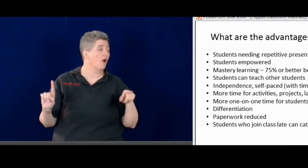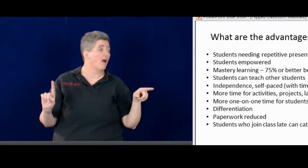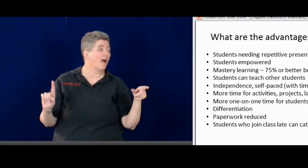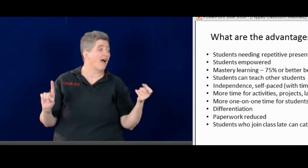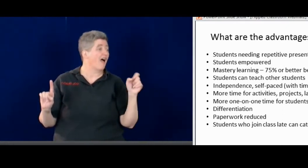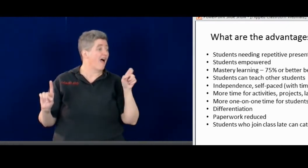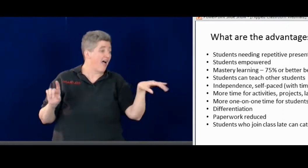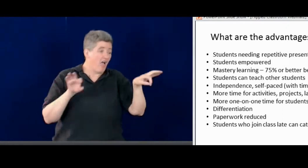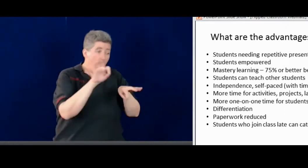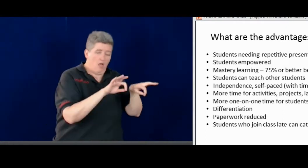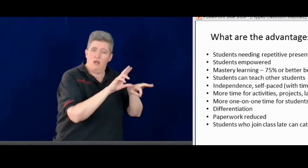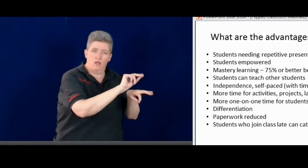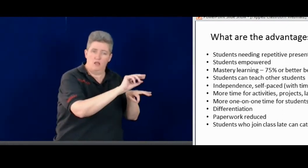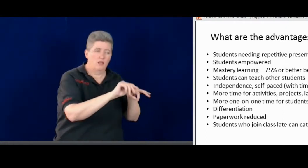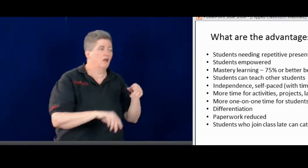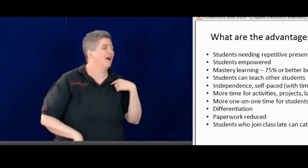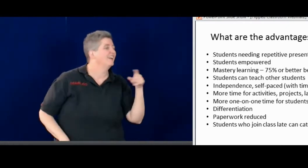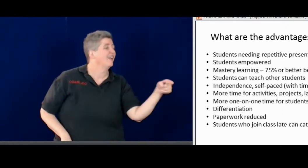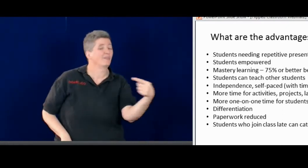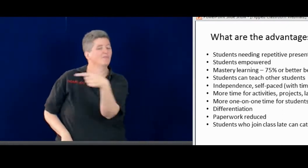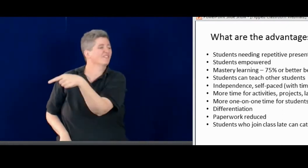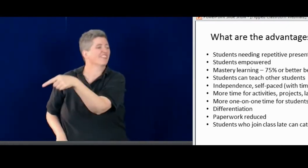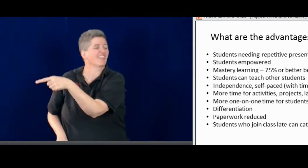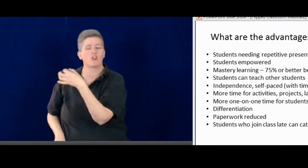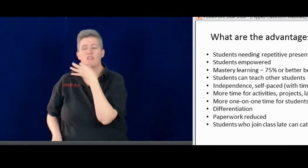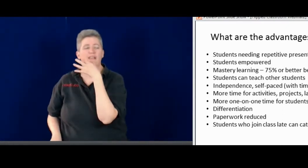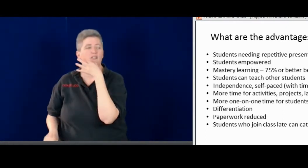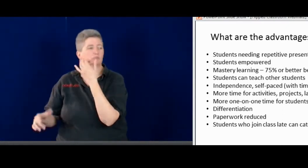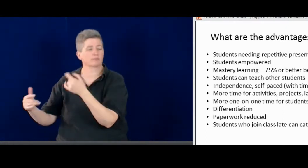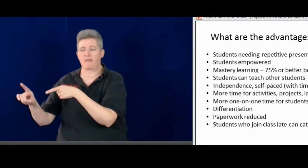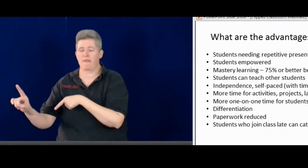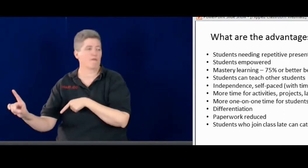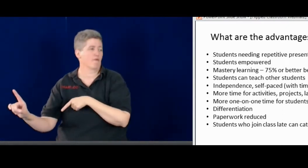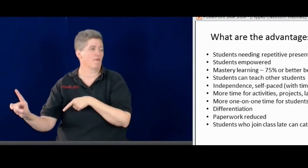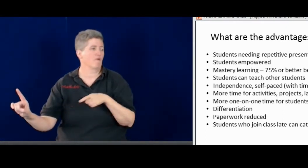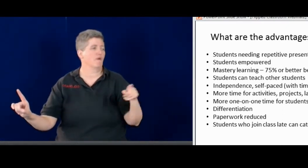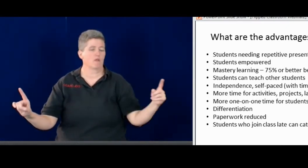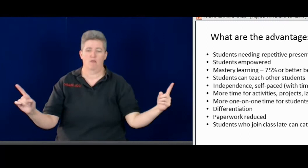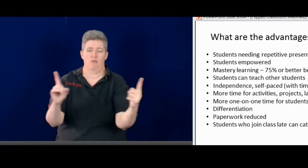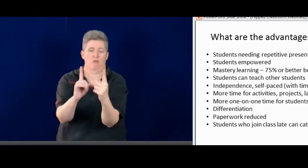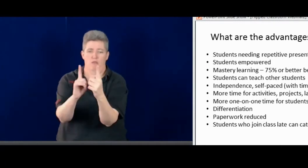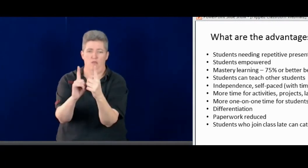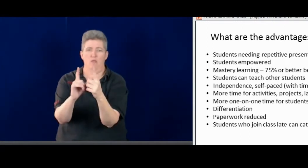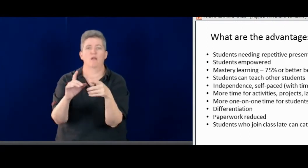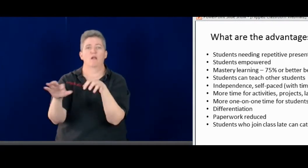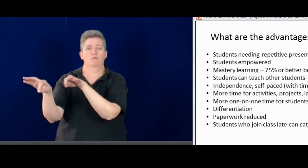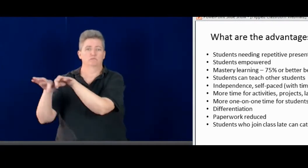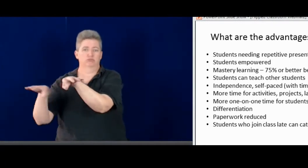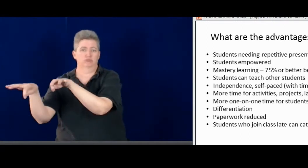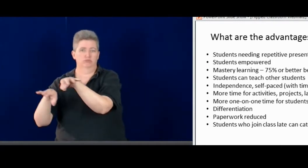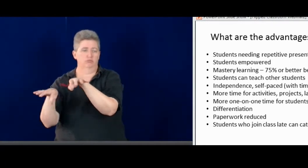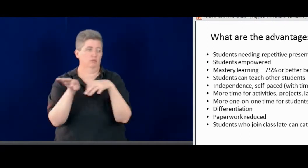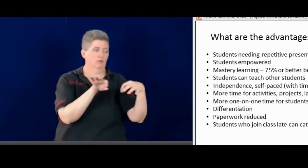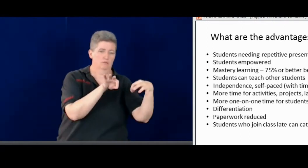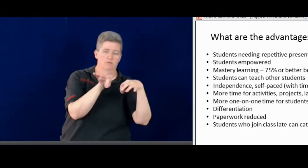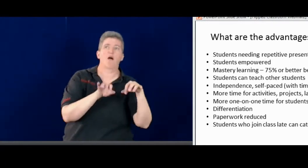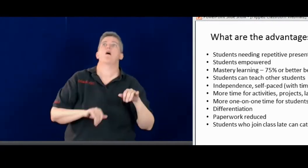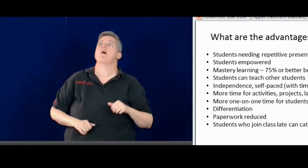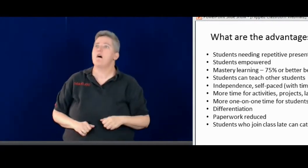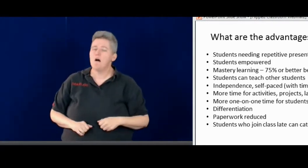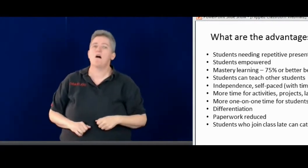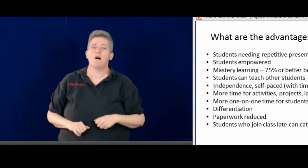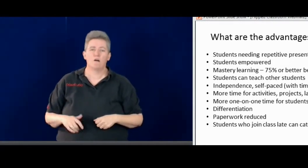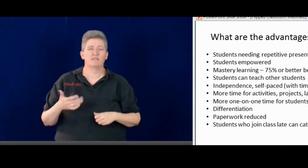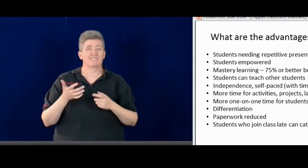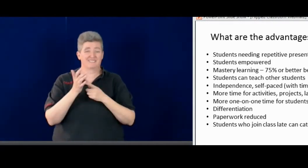maybe they ask me the same question. Instead of me answering, I direct them to the other student. And I say, here's an expert over here that I just explained